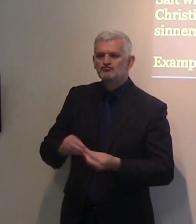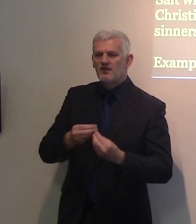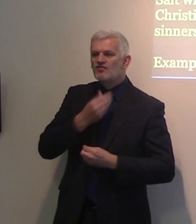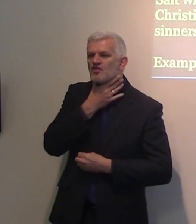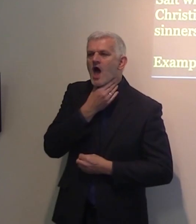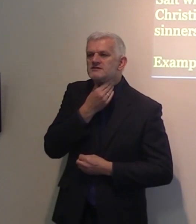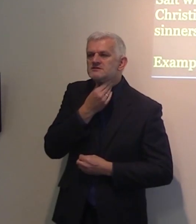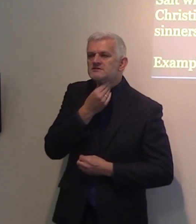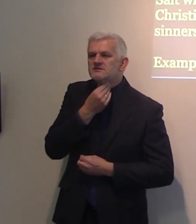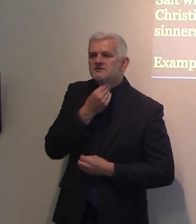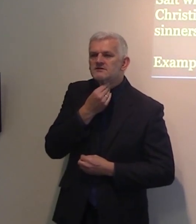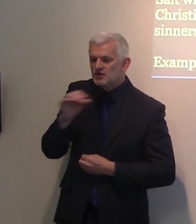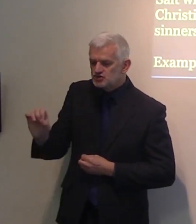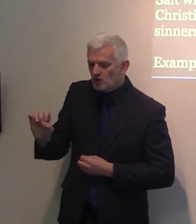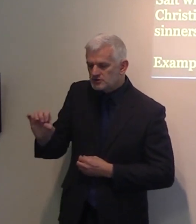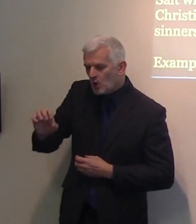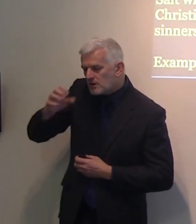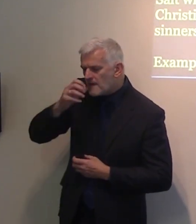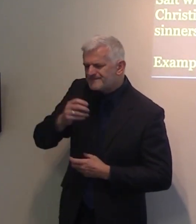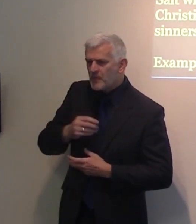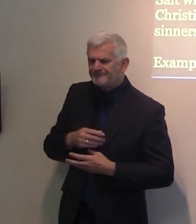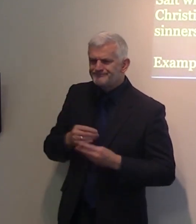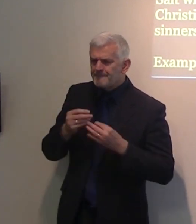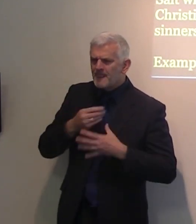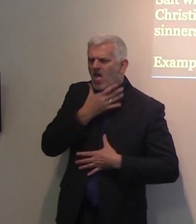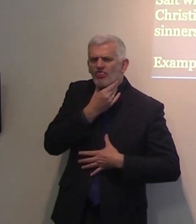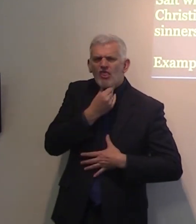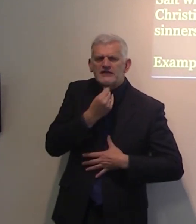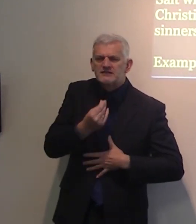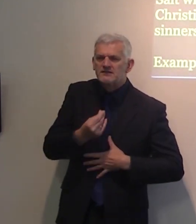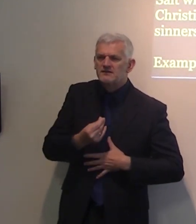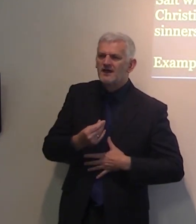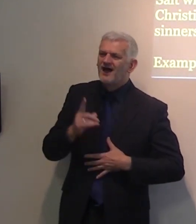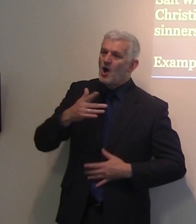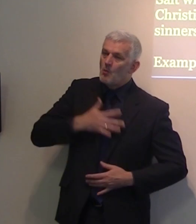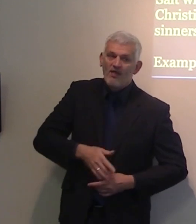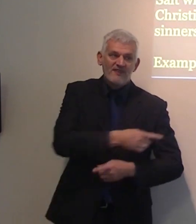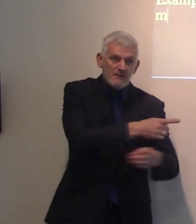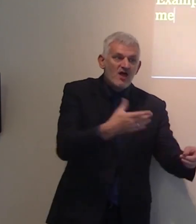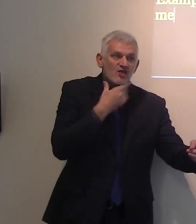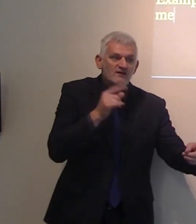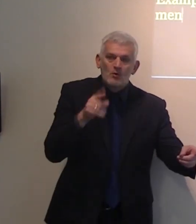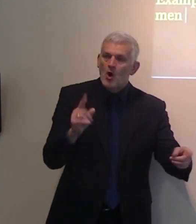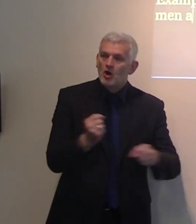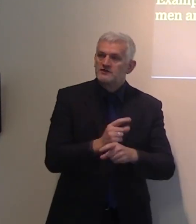be more thirsty for the gospel. And not long away or not far away from our text here, we see